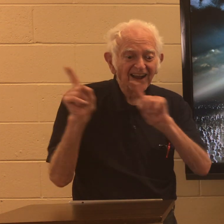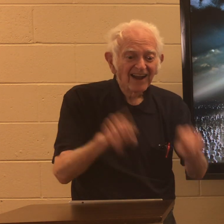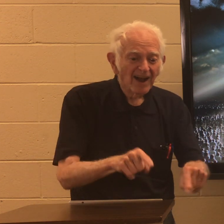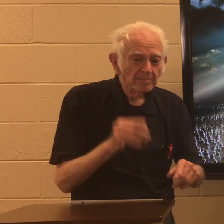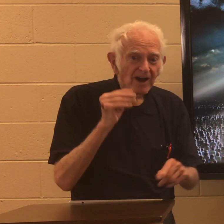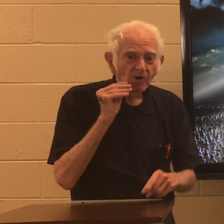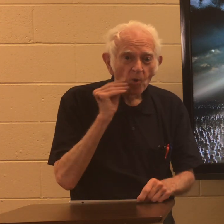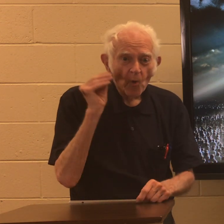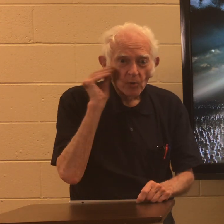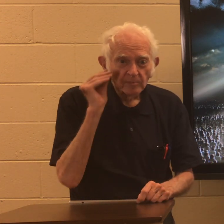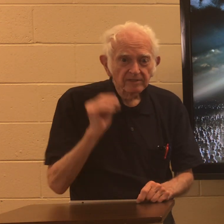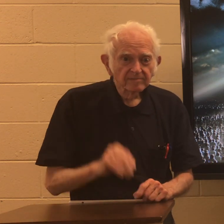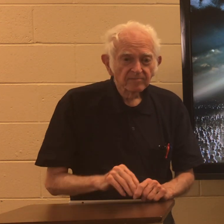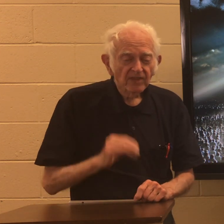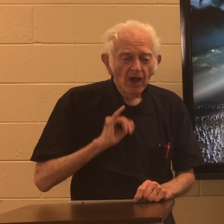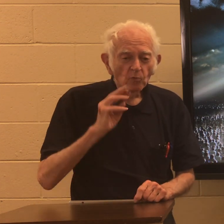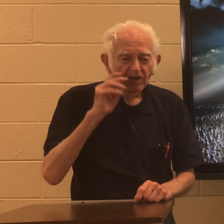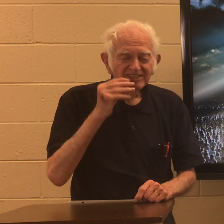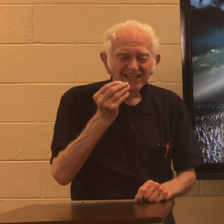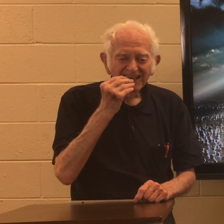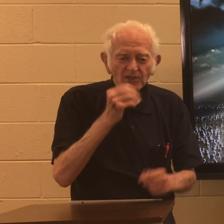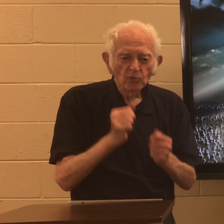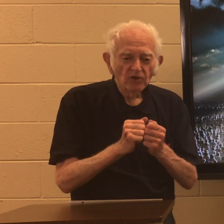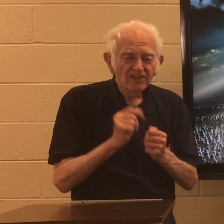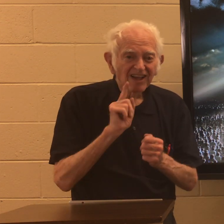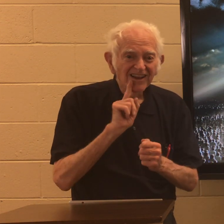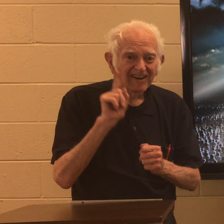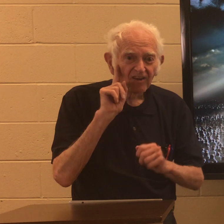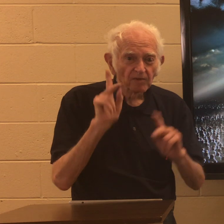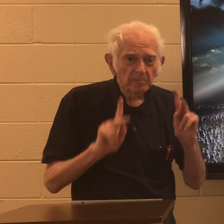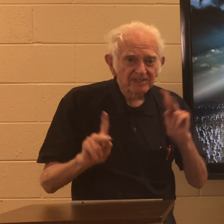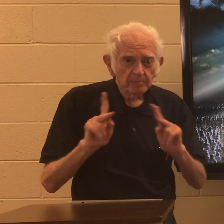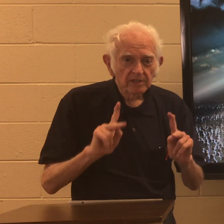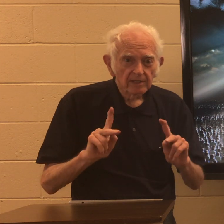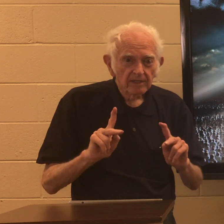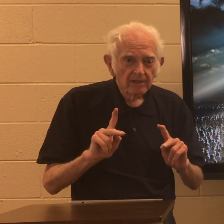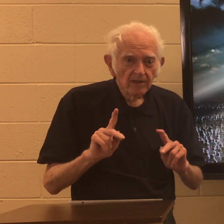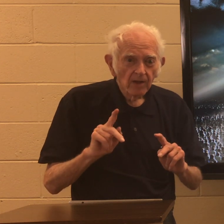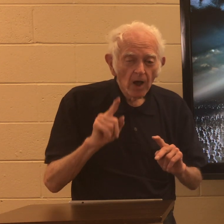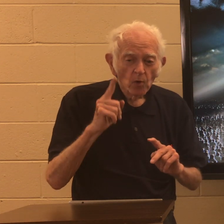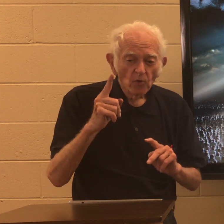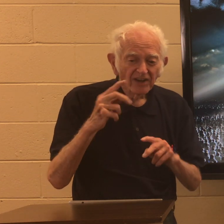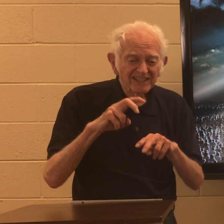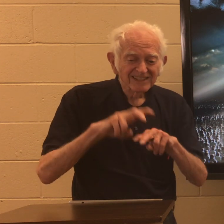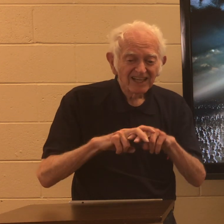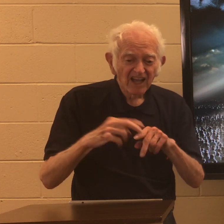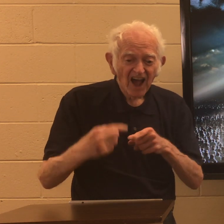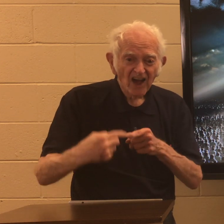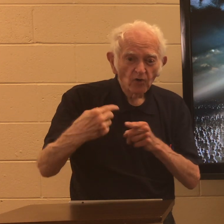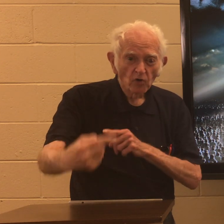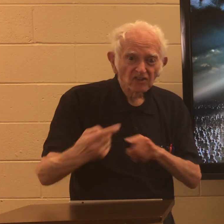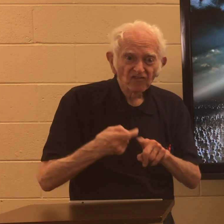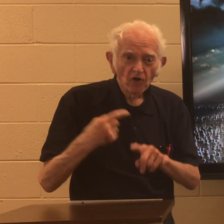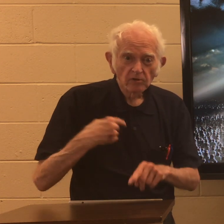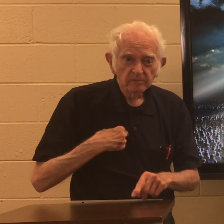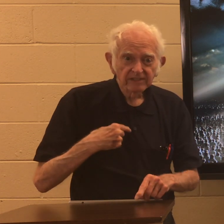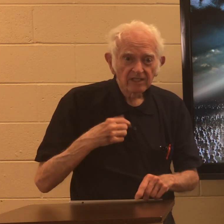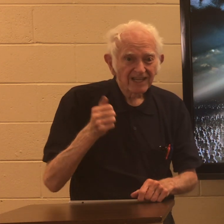remember when I came home, I was eating with the deaf. And one sitting across from me